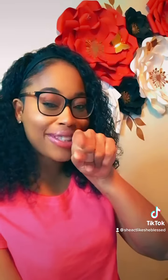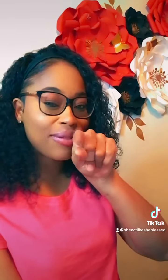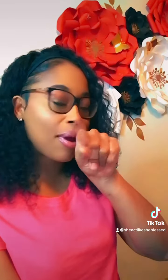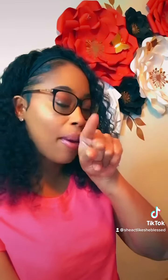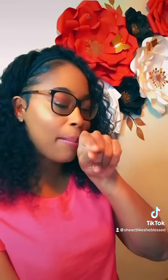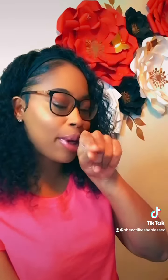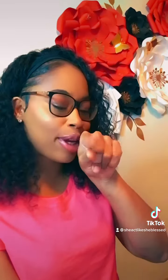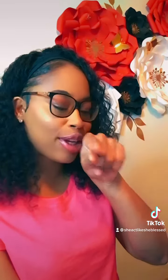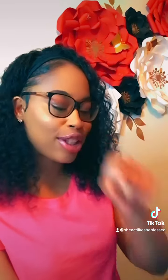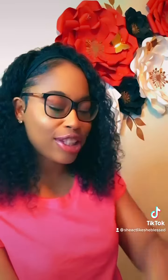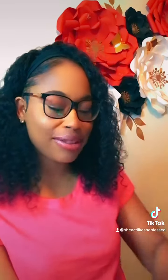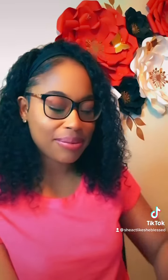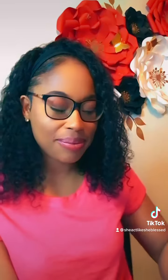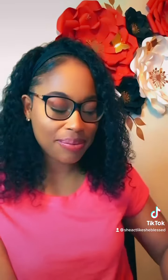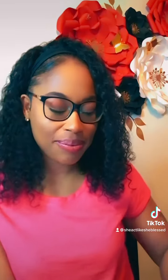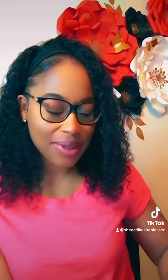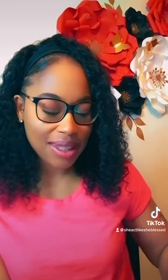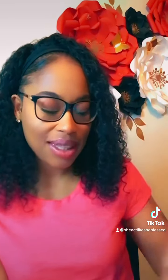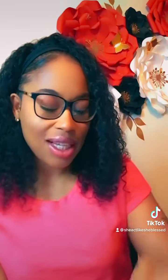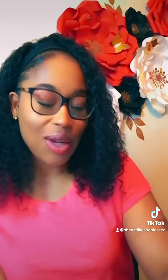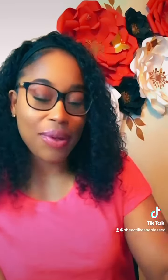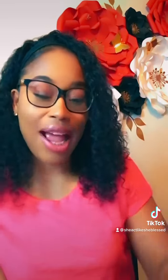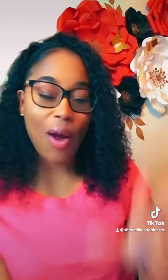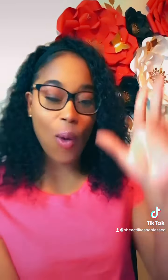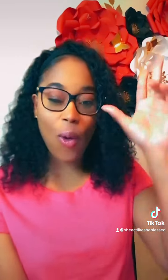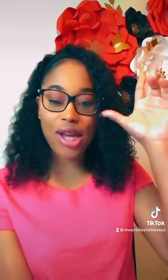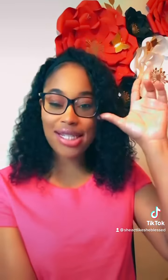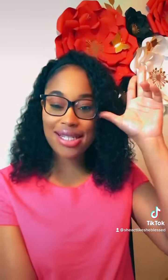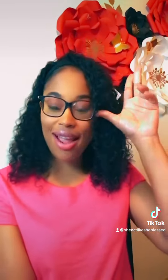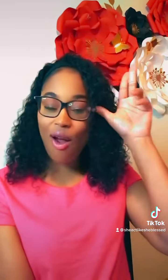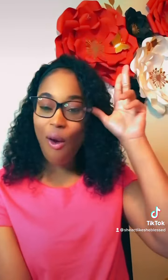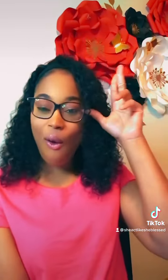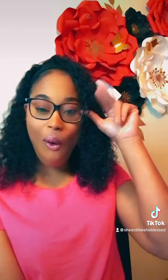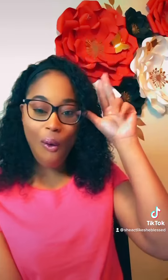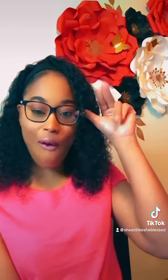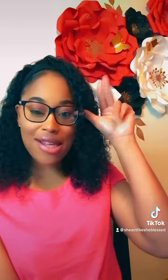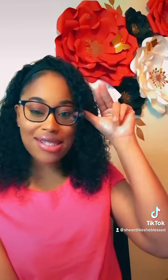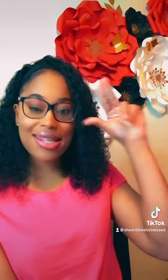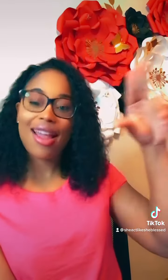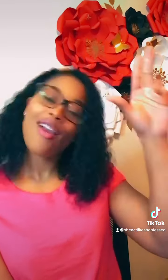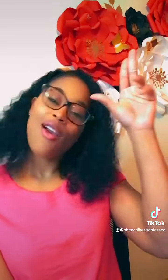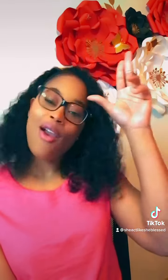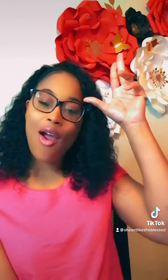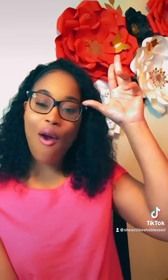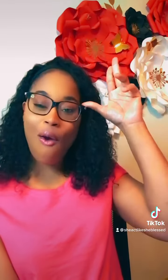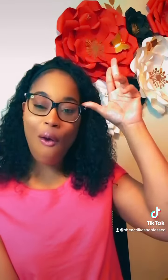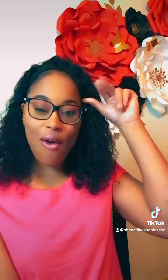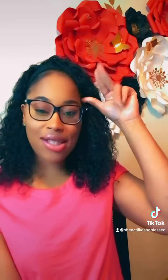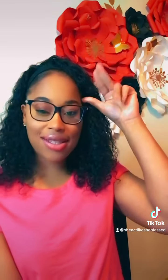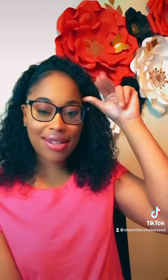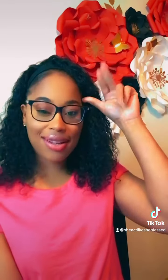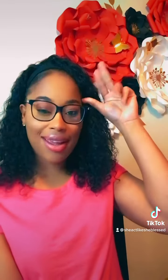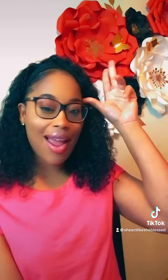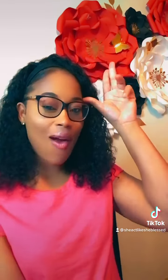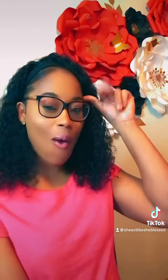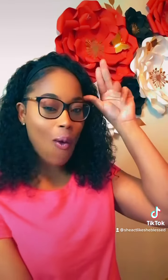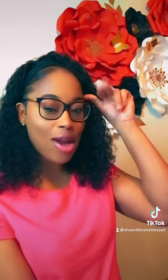bird we got horse horse horse horse